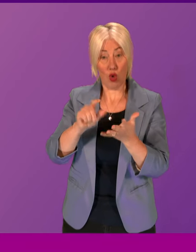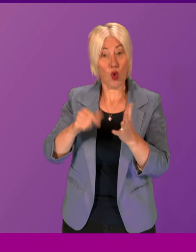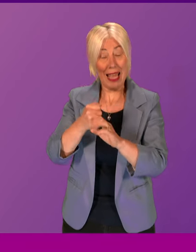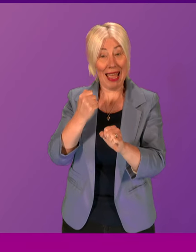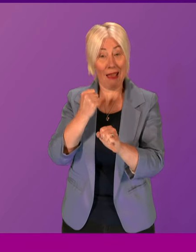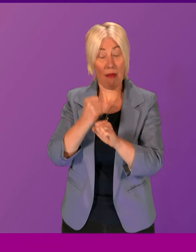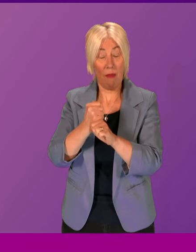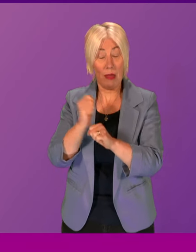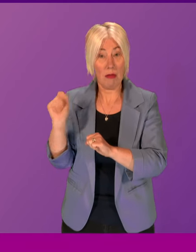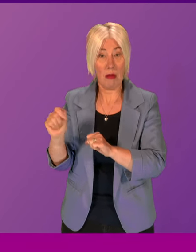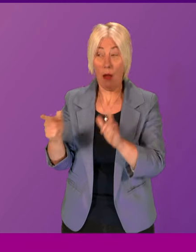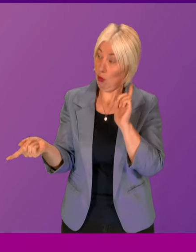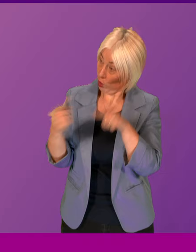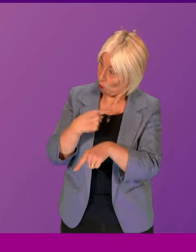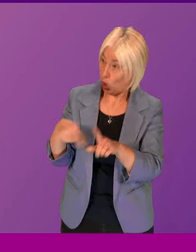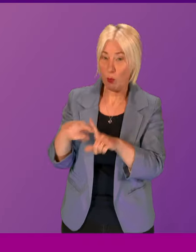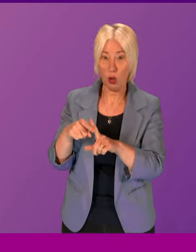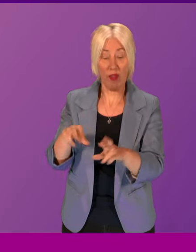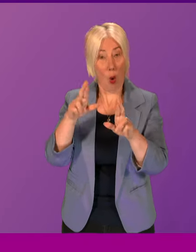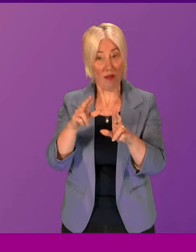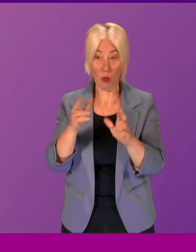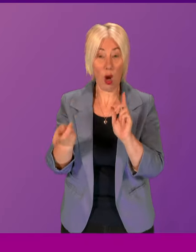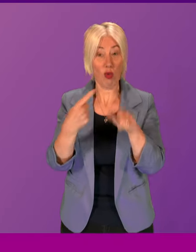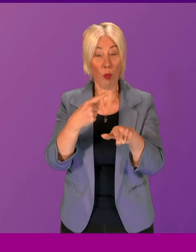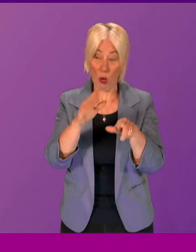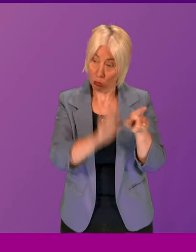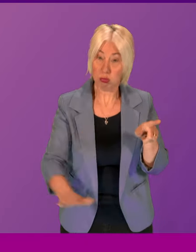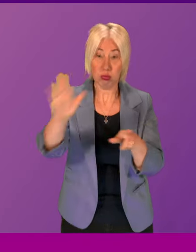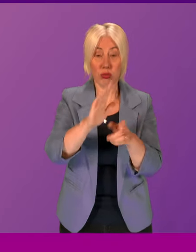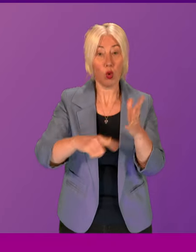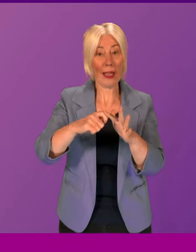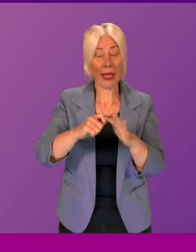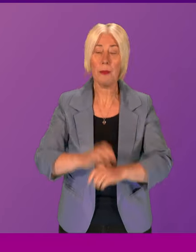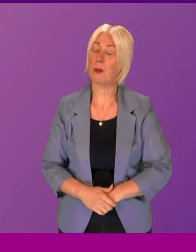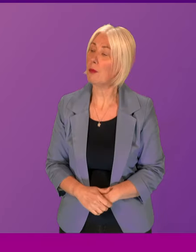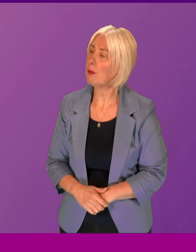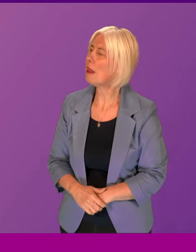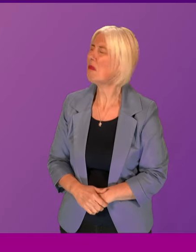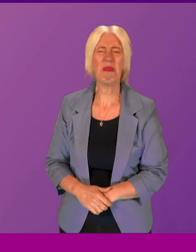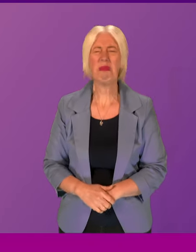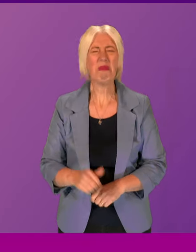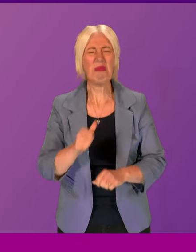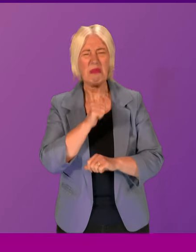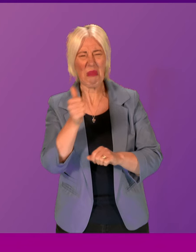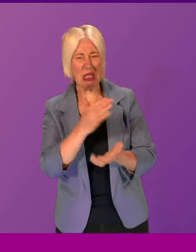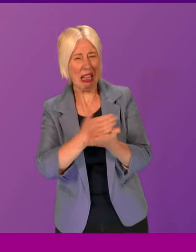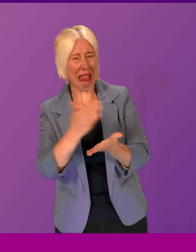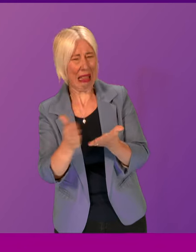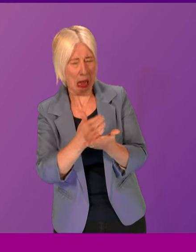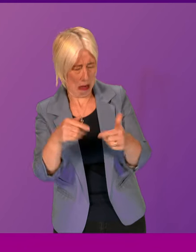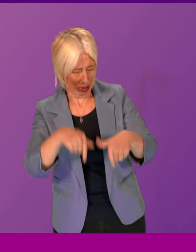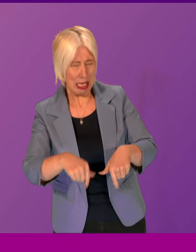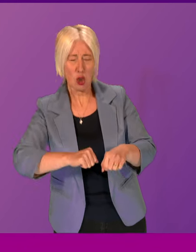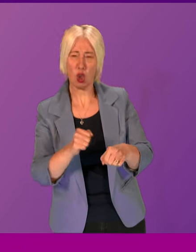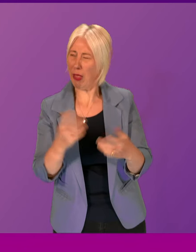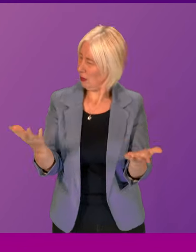and we hope that the legislation can apply on a UK-wide basis. Douglas Ross? Well, that doesn't actually clear up the case here in